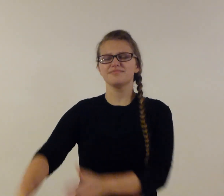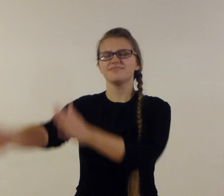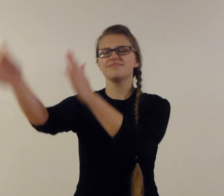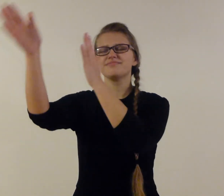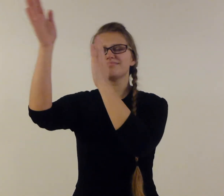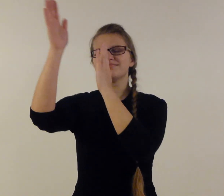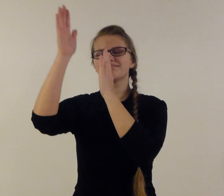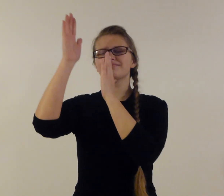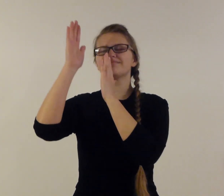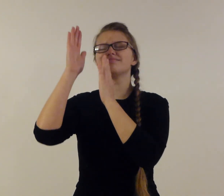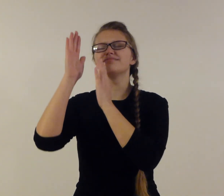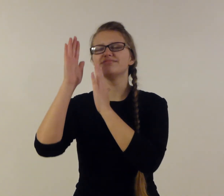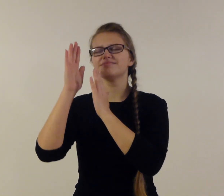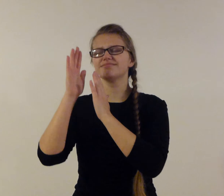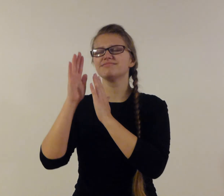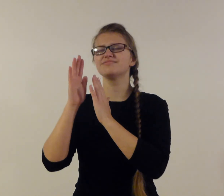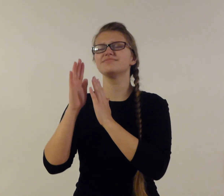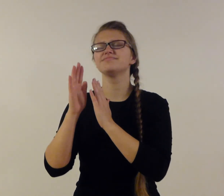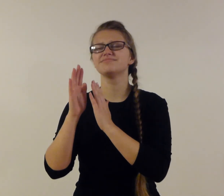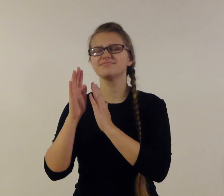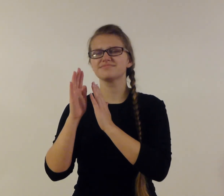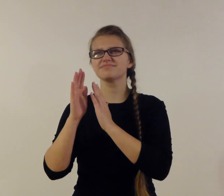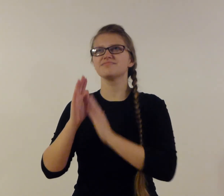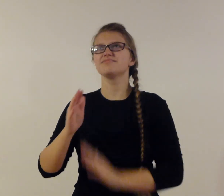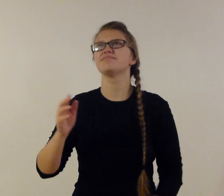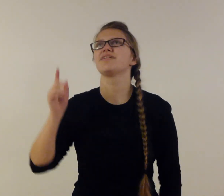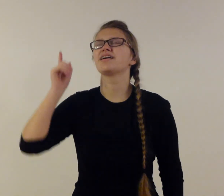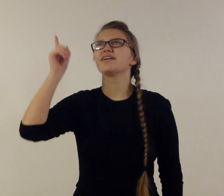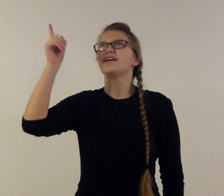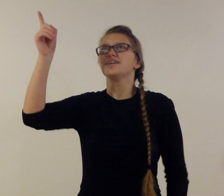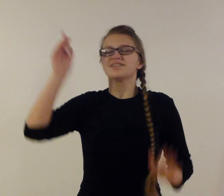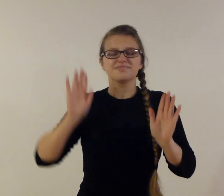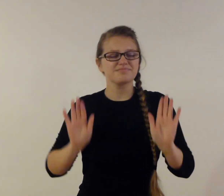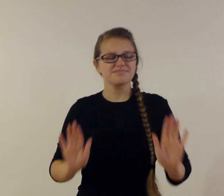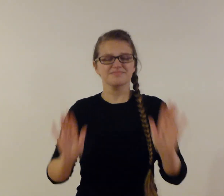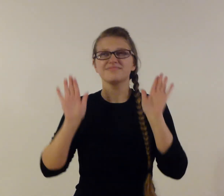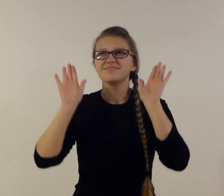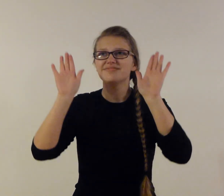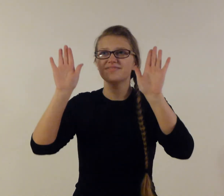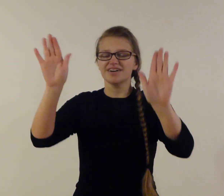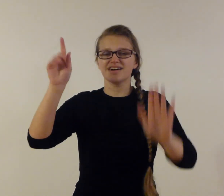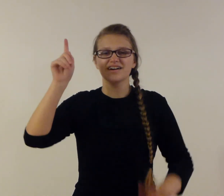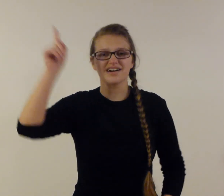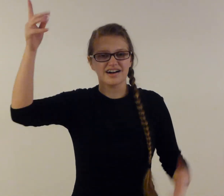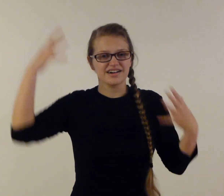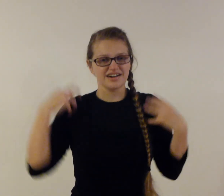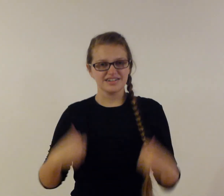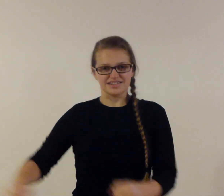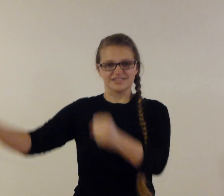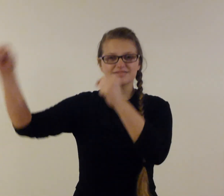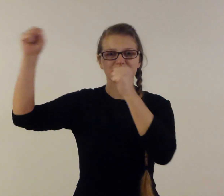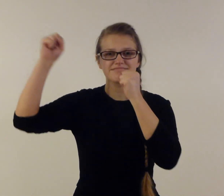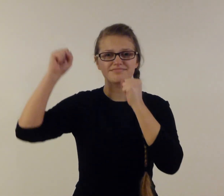I got it. I got it's greater. I got it's stronger.